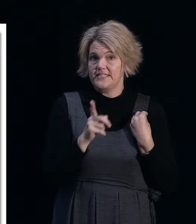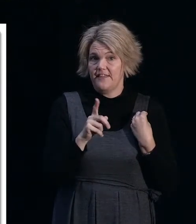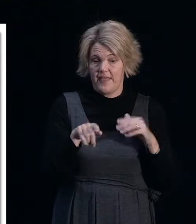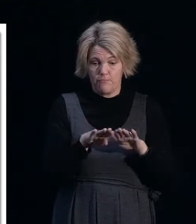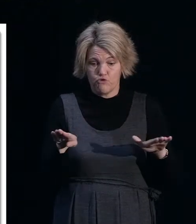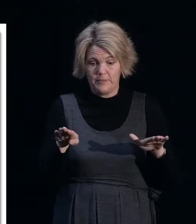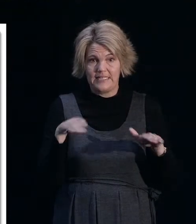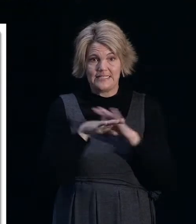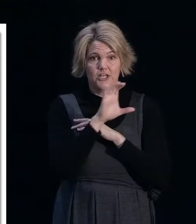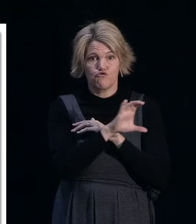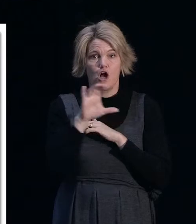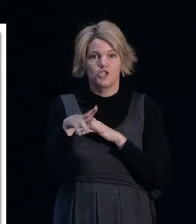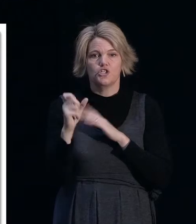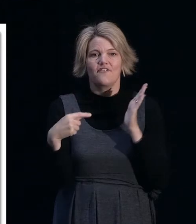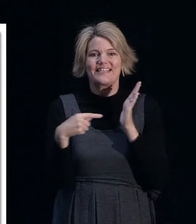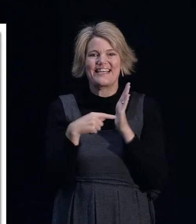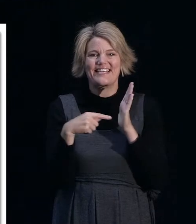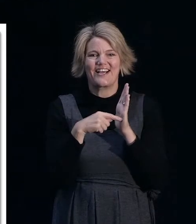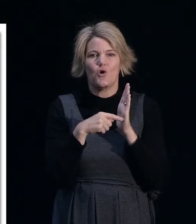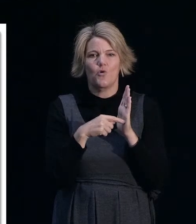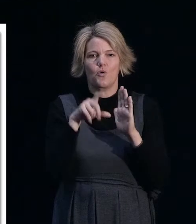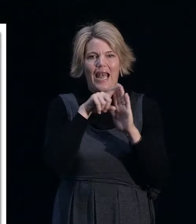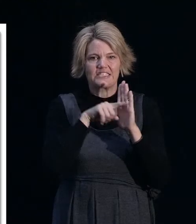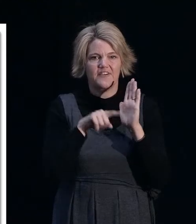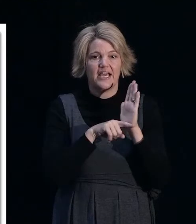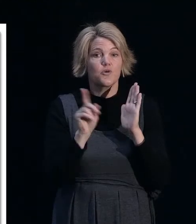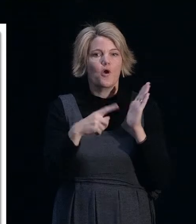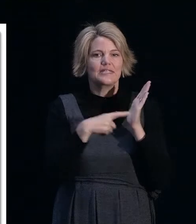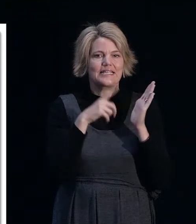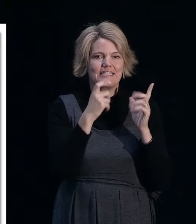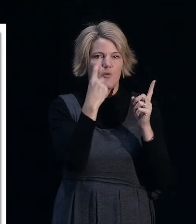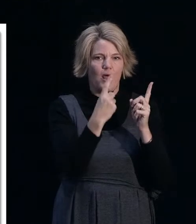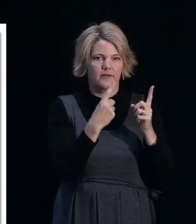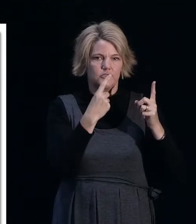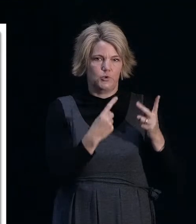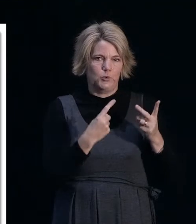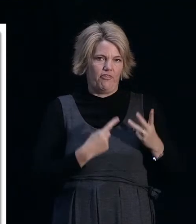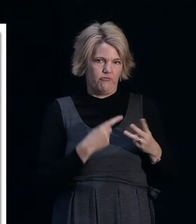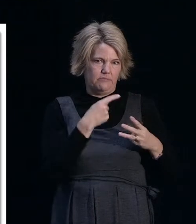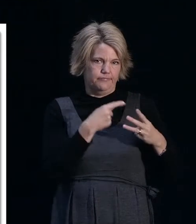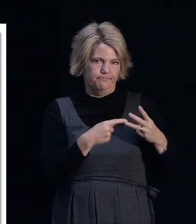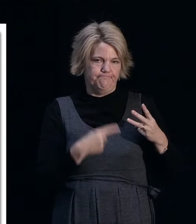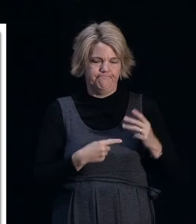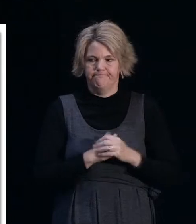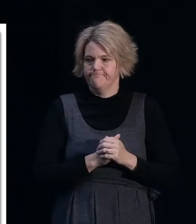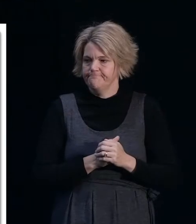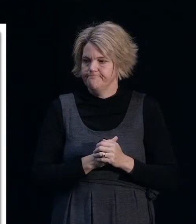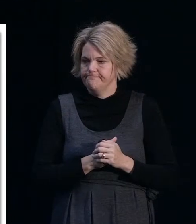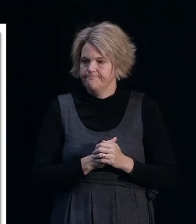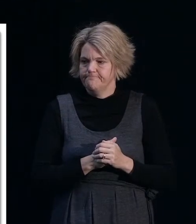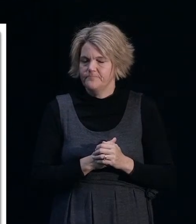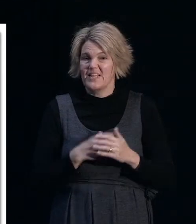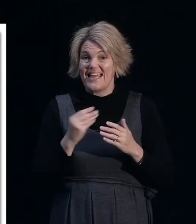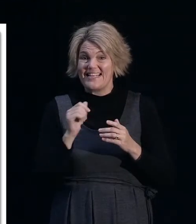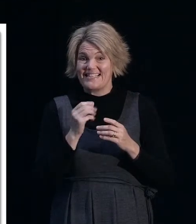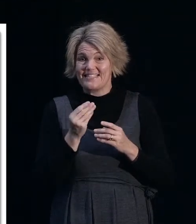into technical classifications, and you'll all be familiar with the TC 1, 2 and 3 categorisation system. In some of